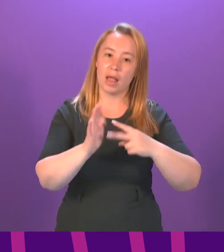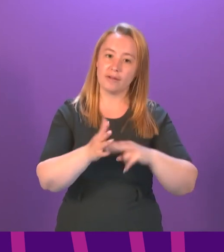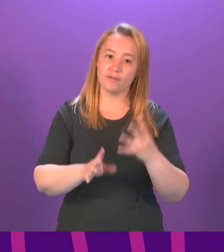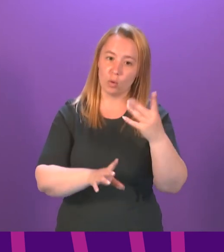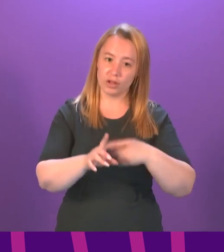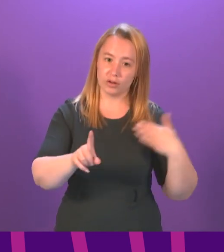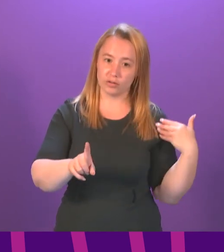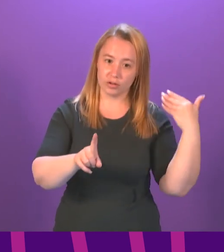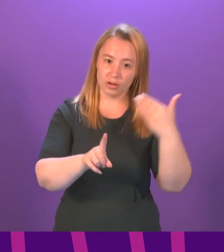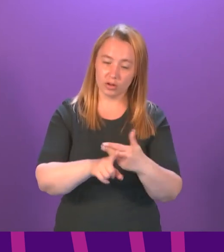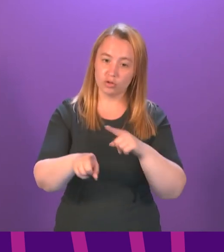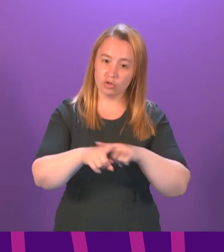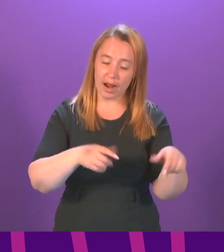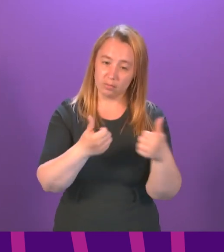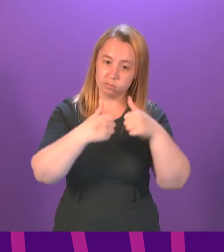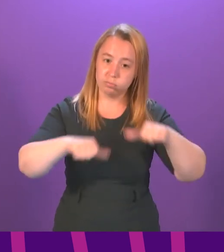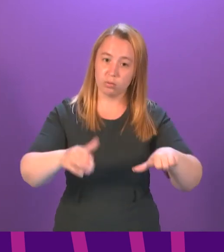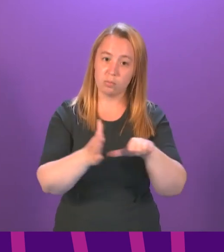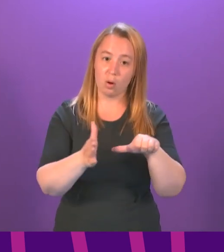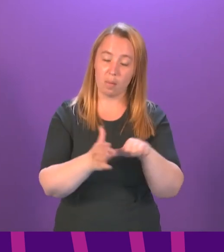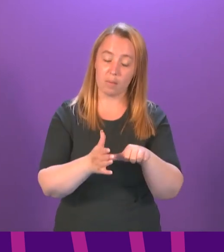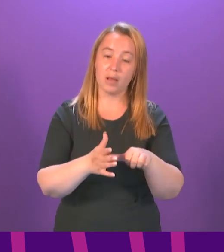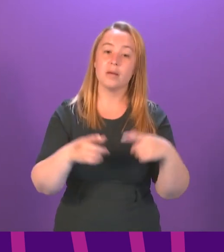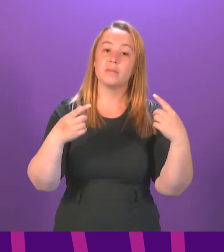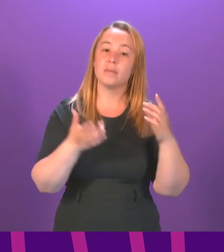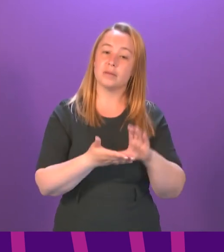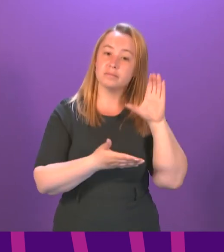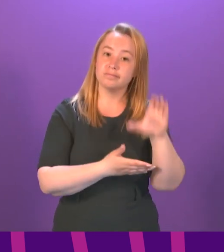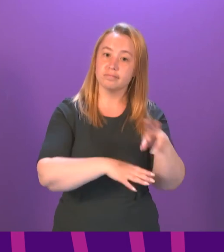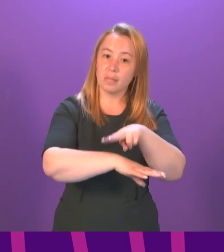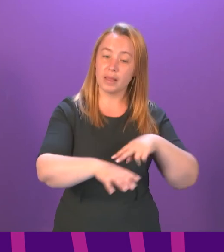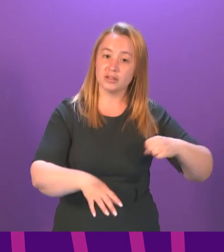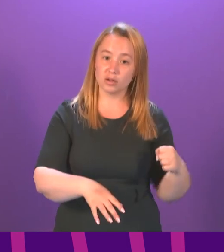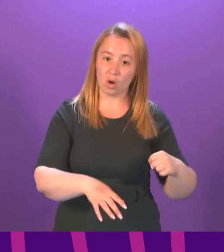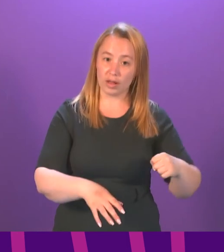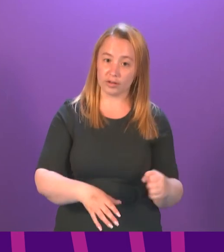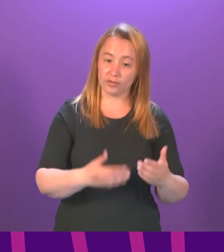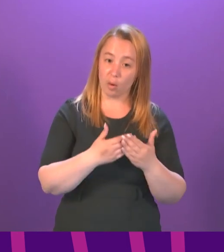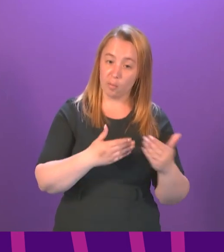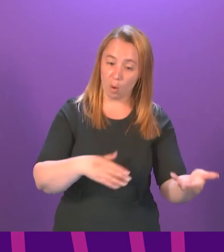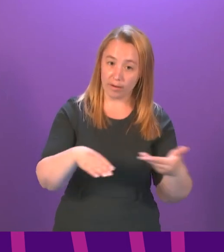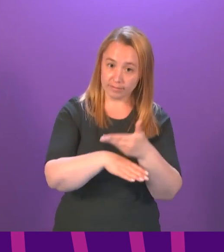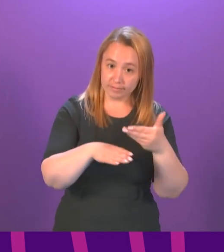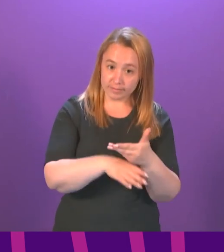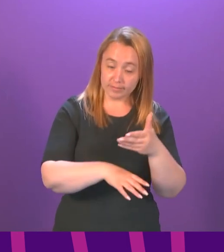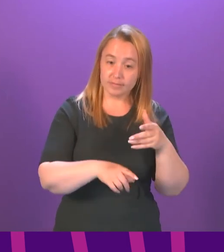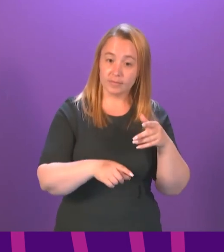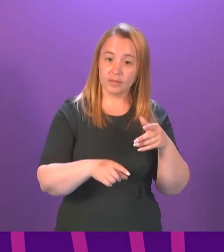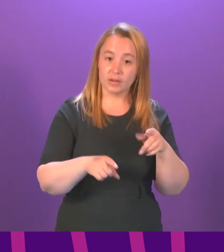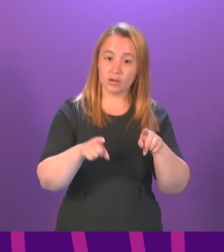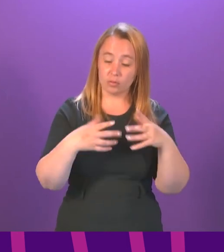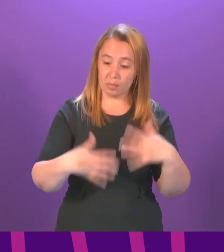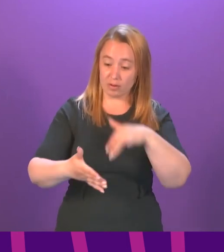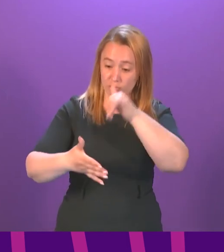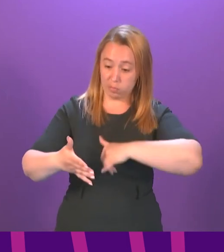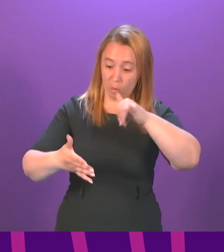child sexual exploitation. So, additional funding was made available to Police Scotland for enhanced enforcement activity in direct response to the increase in reporting